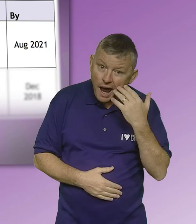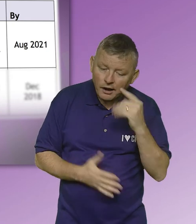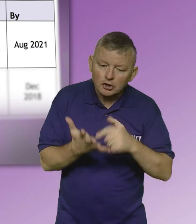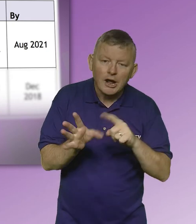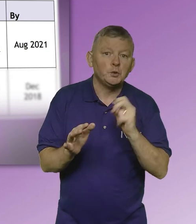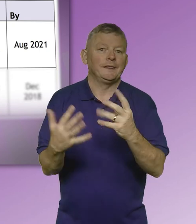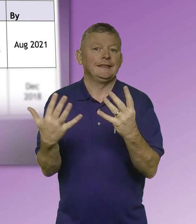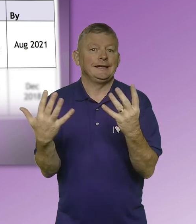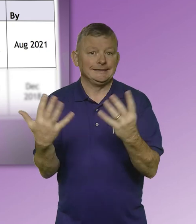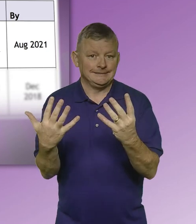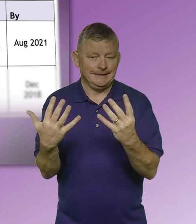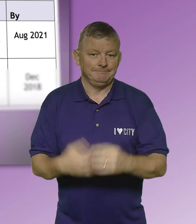July 2019